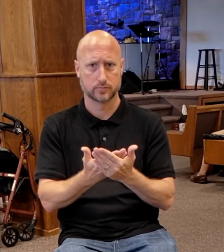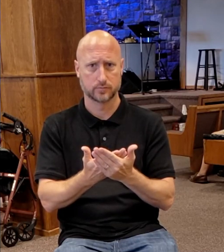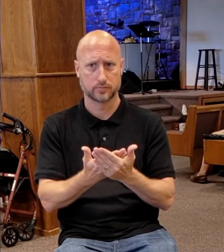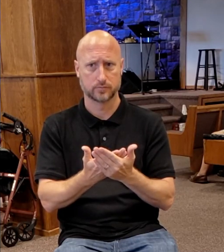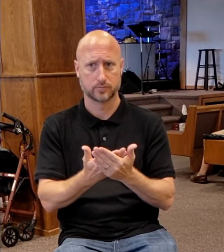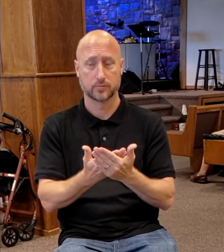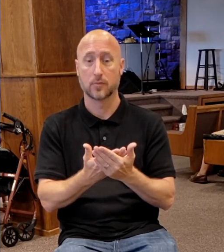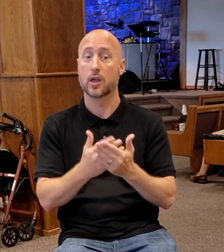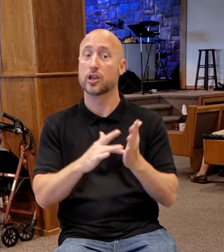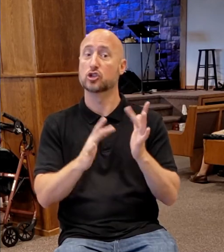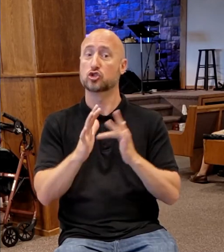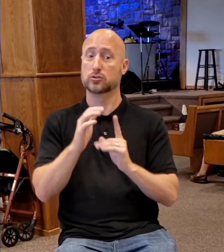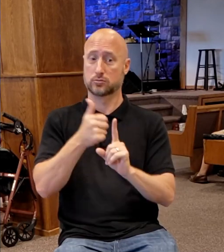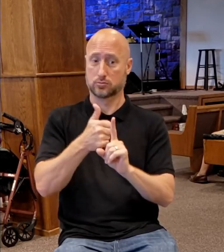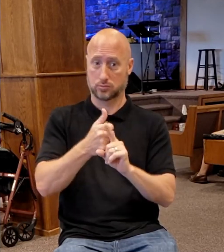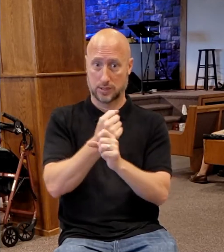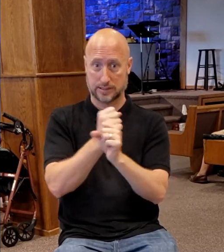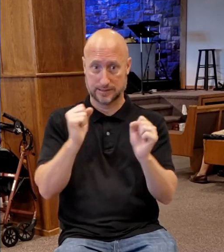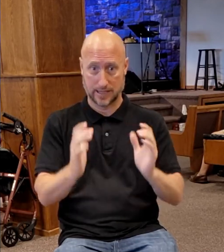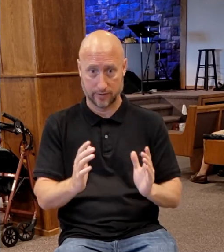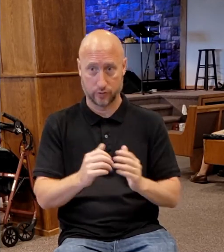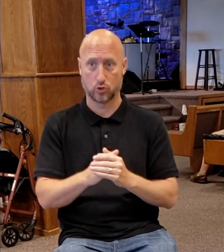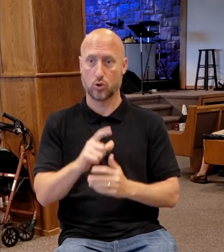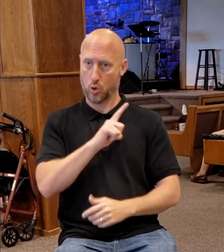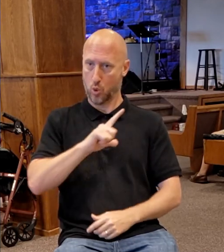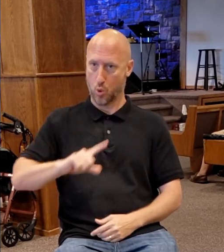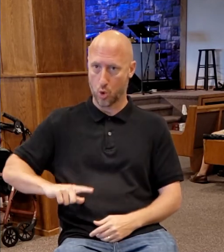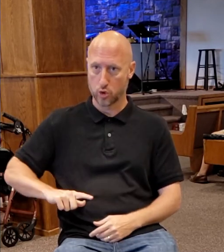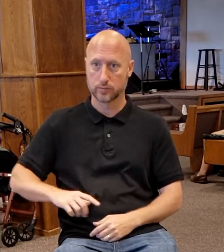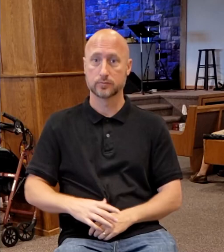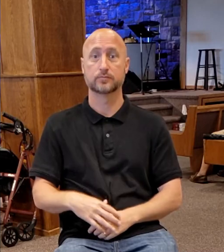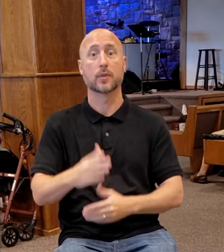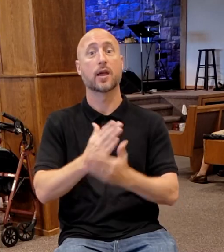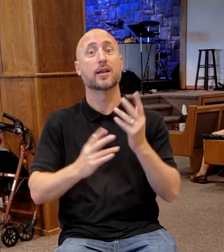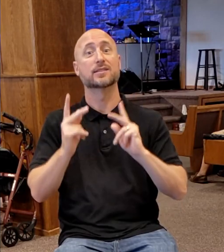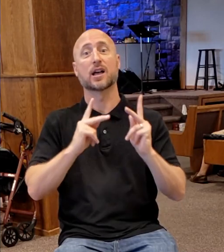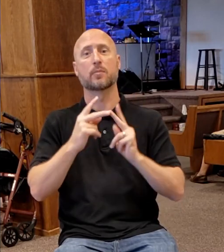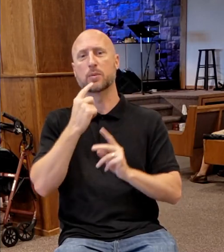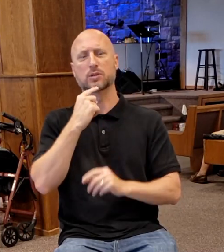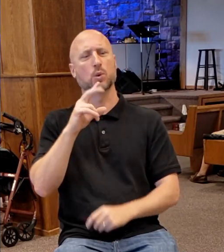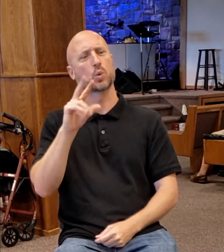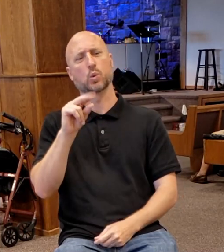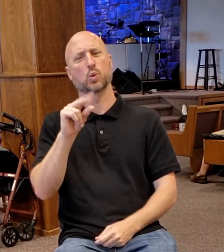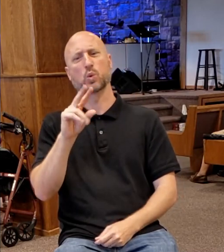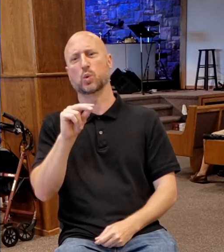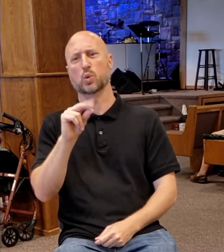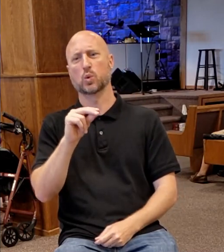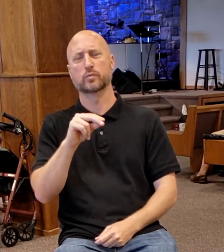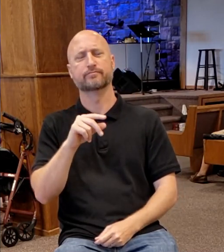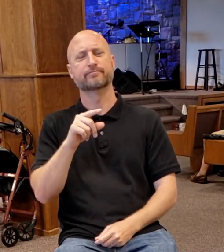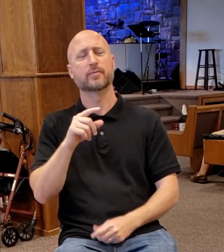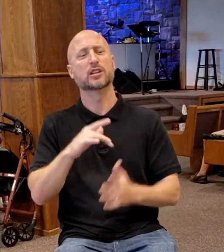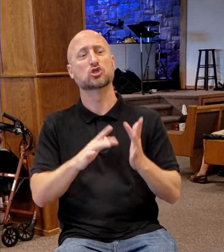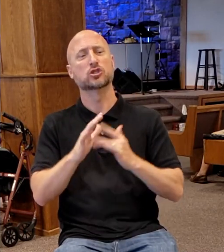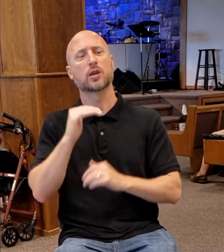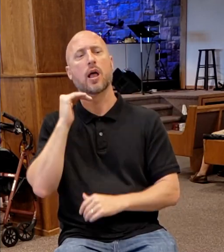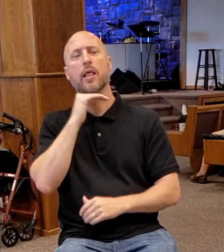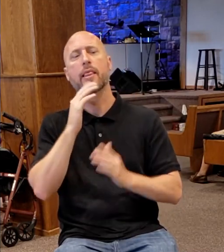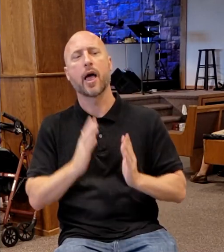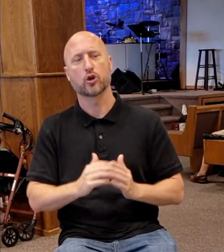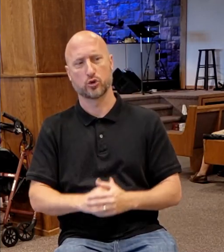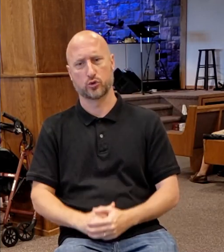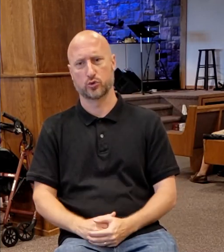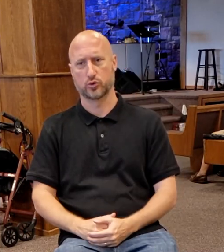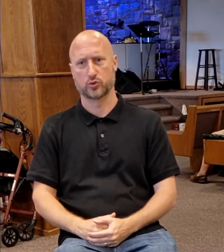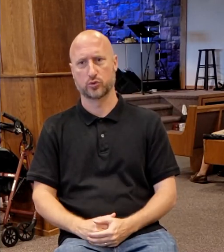He's the Savior. He's the Lord. And there will be those who say, no, deceiver. You're telling me